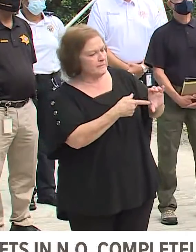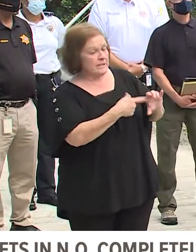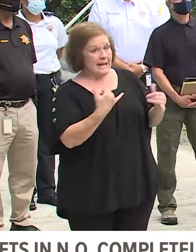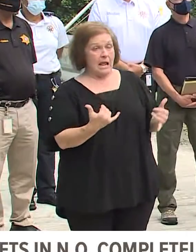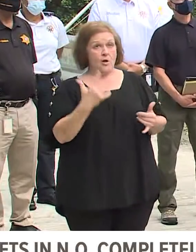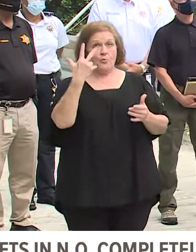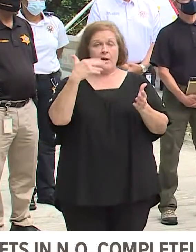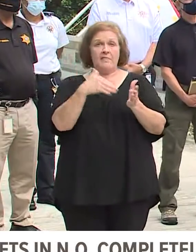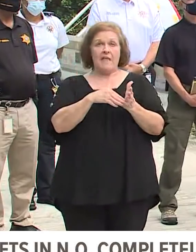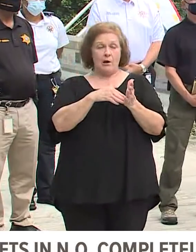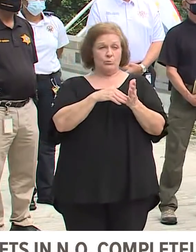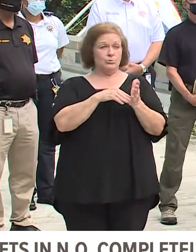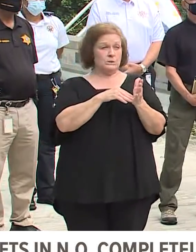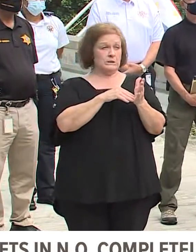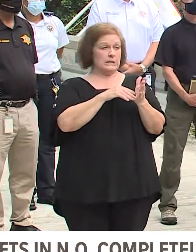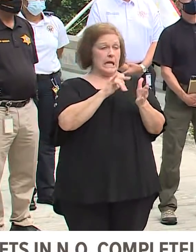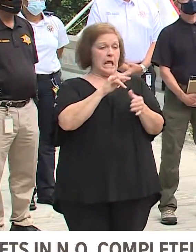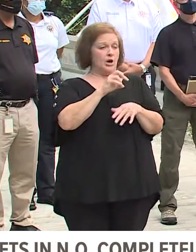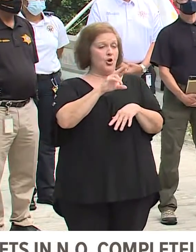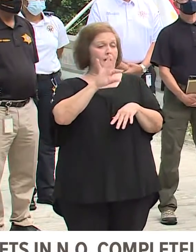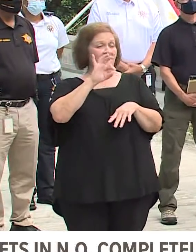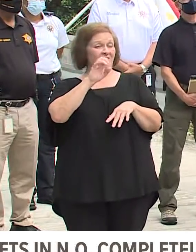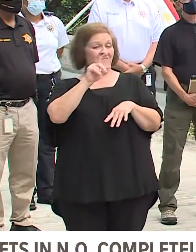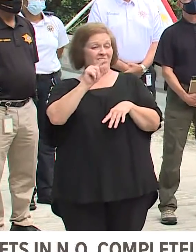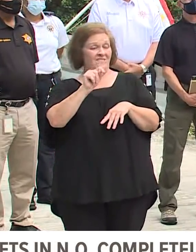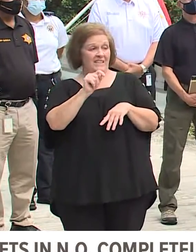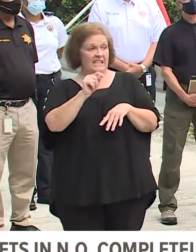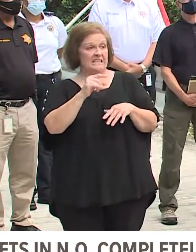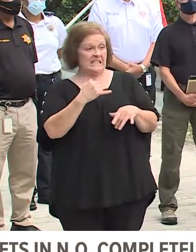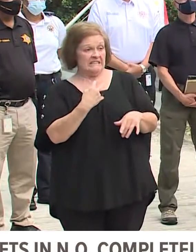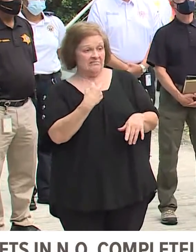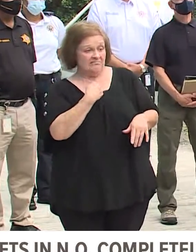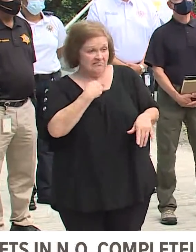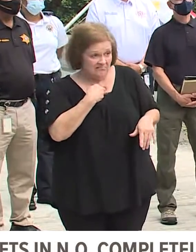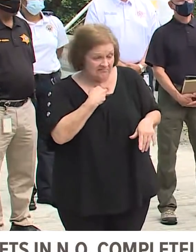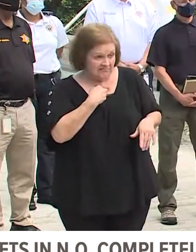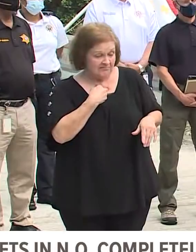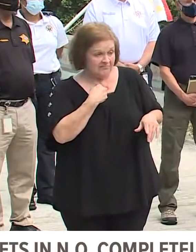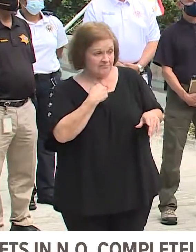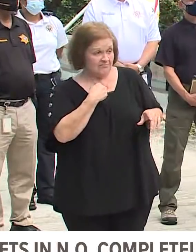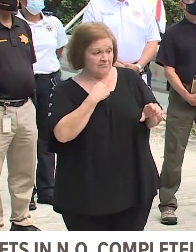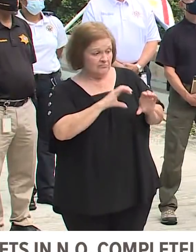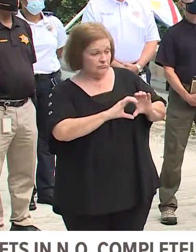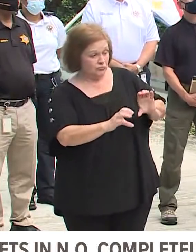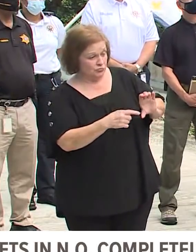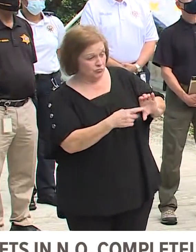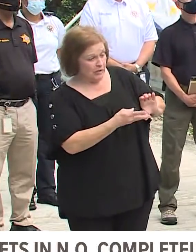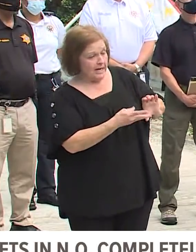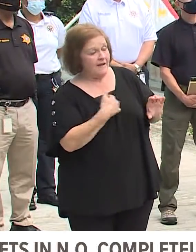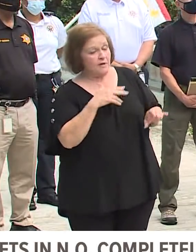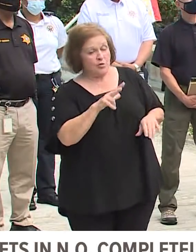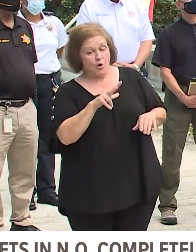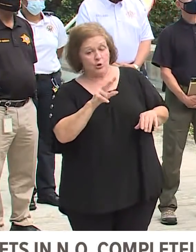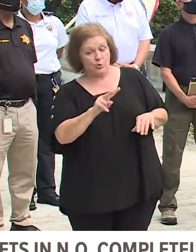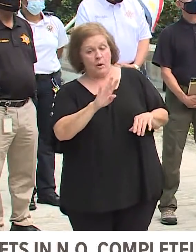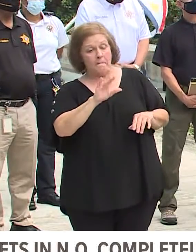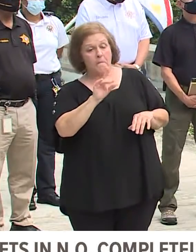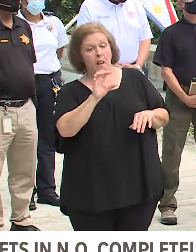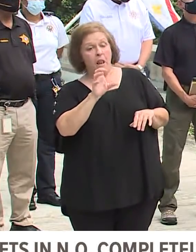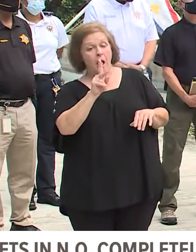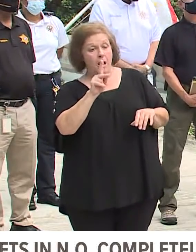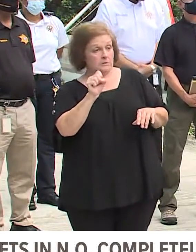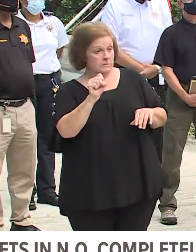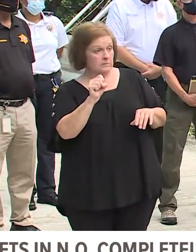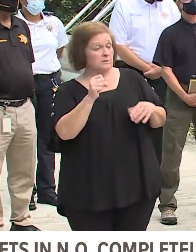3000 linear feet of completely clogged drain line we have 32 blocks have been